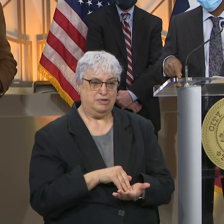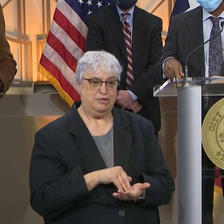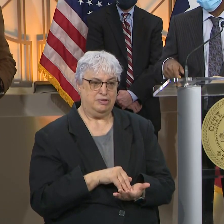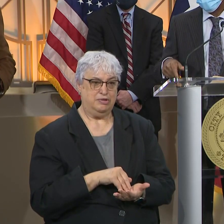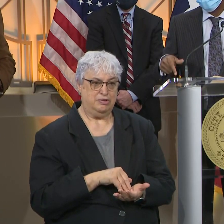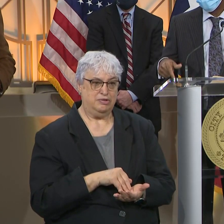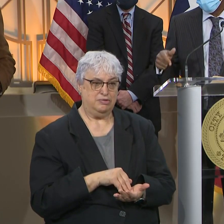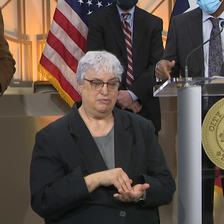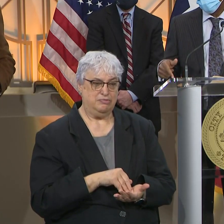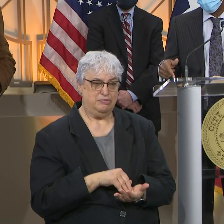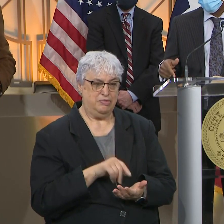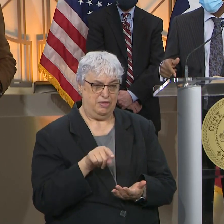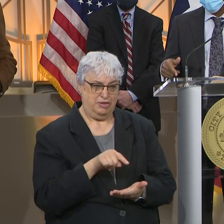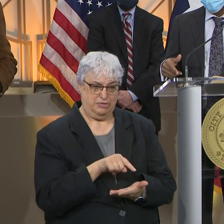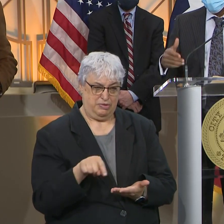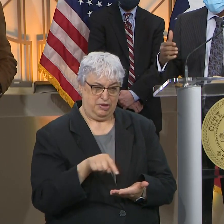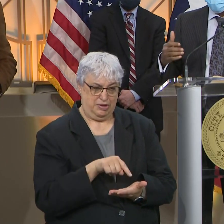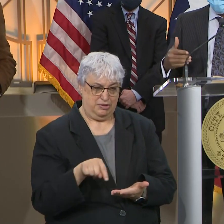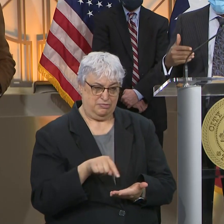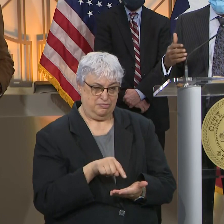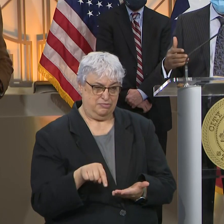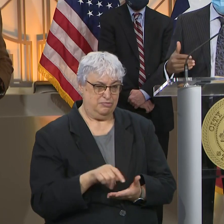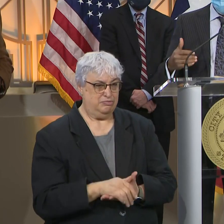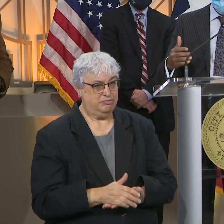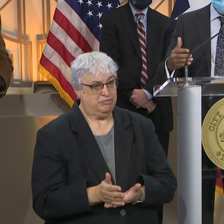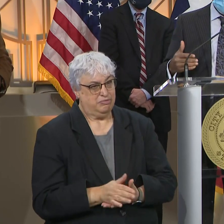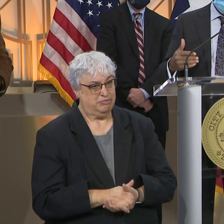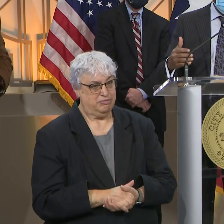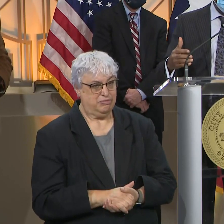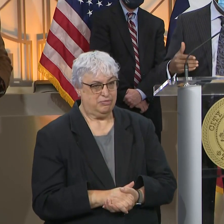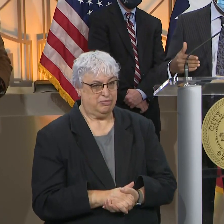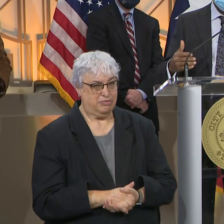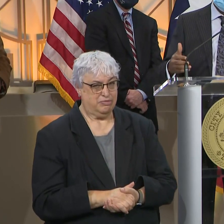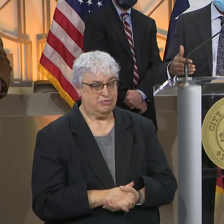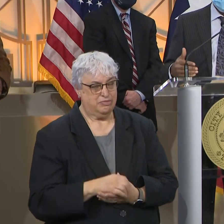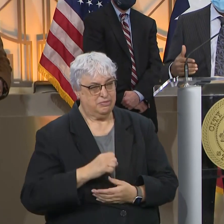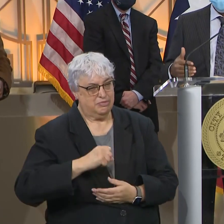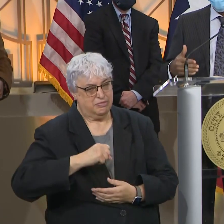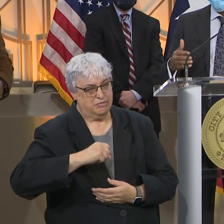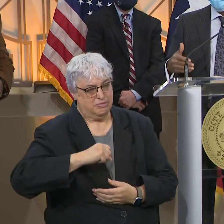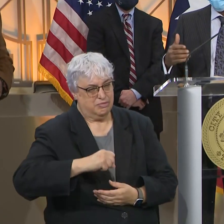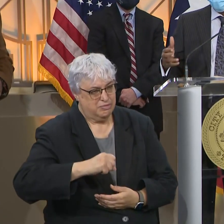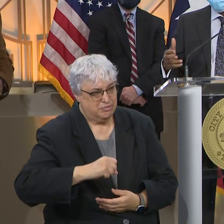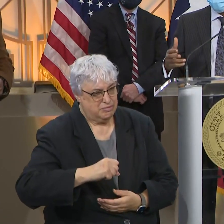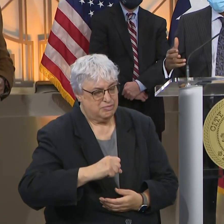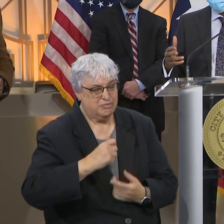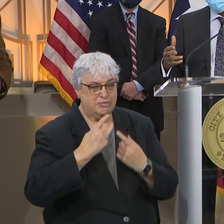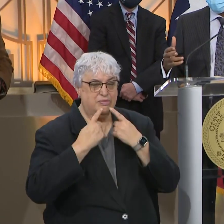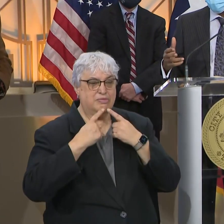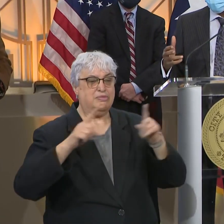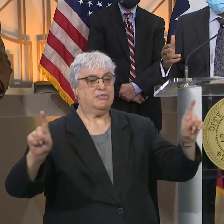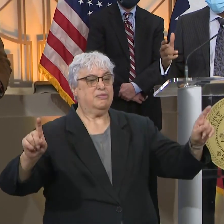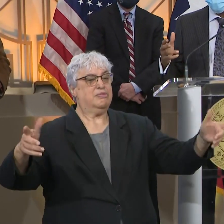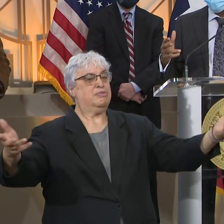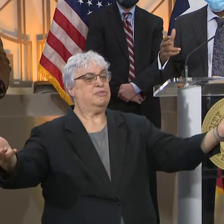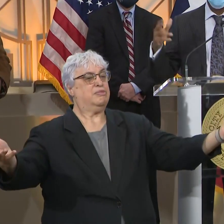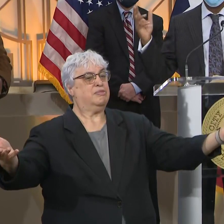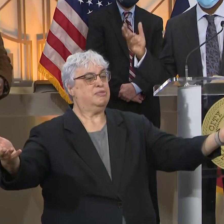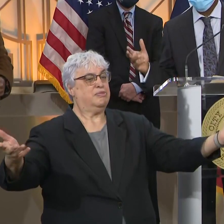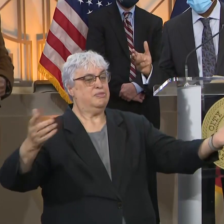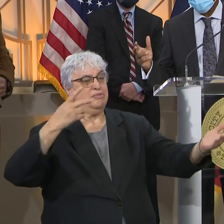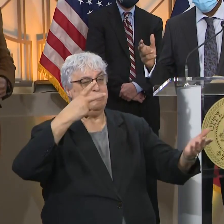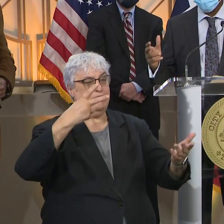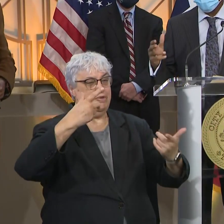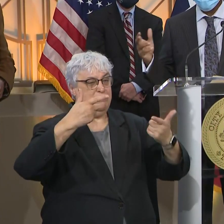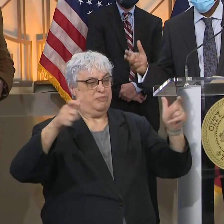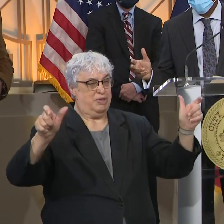this week. And that's why we're being a little bit hesitant on even announcing, for example, two